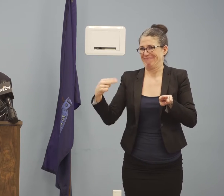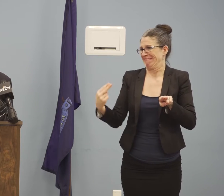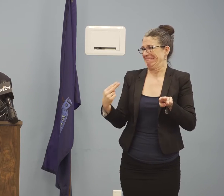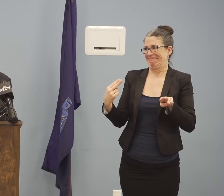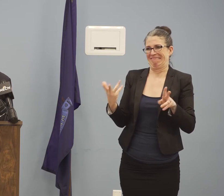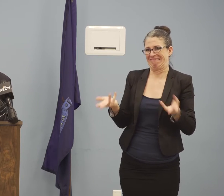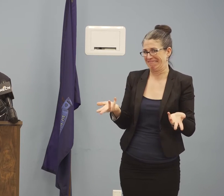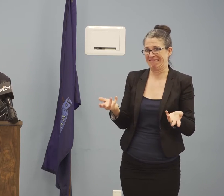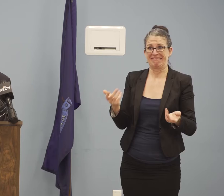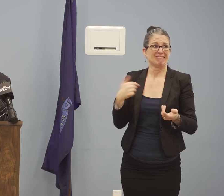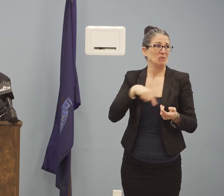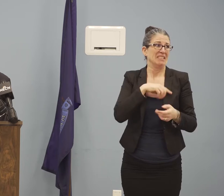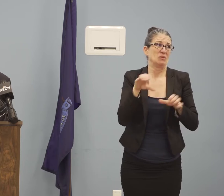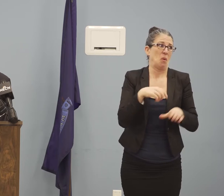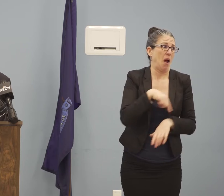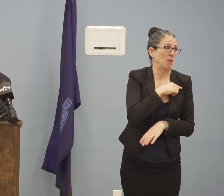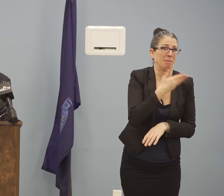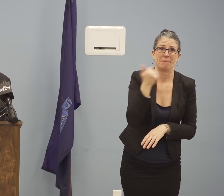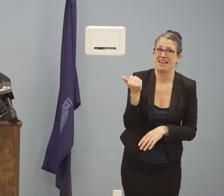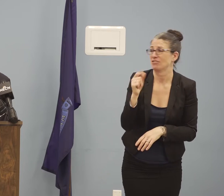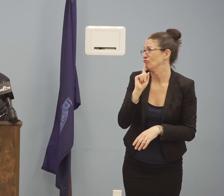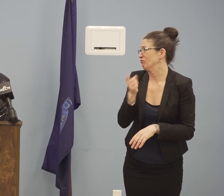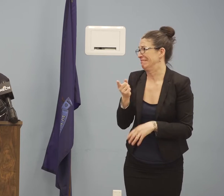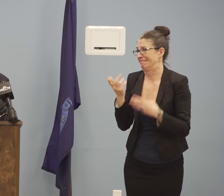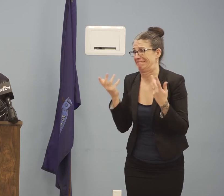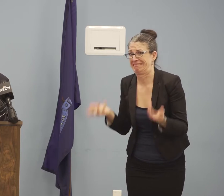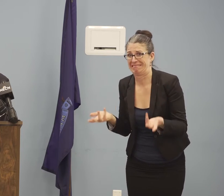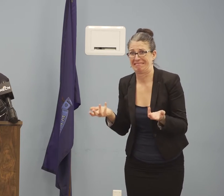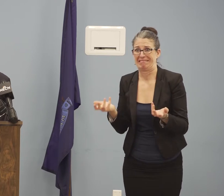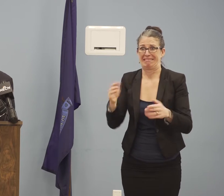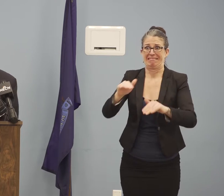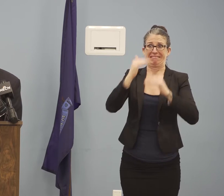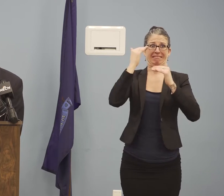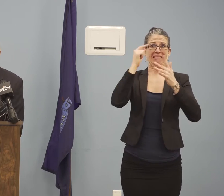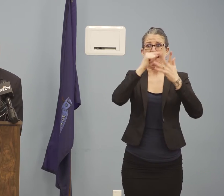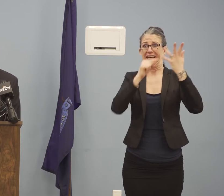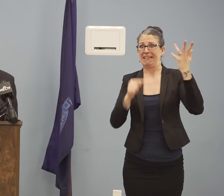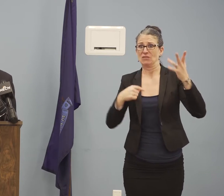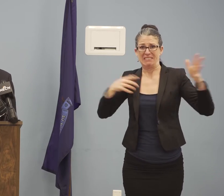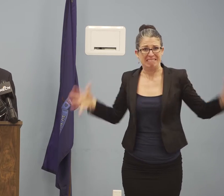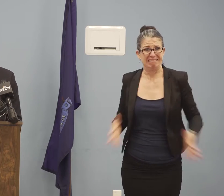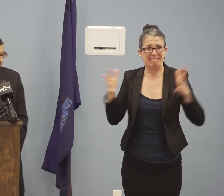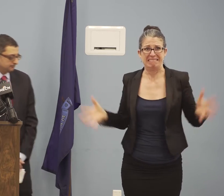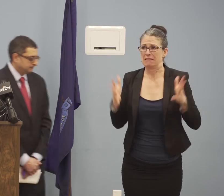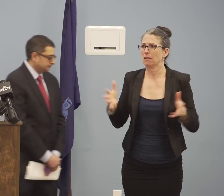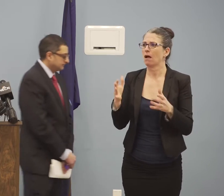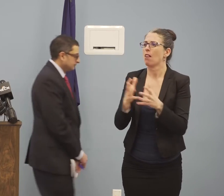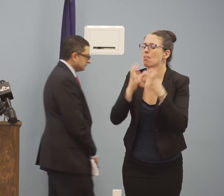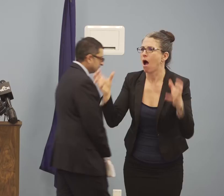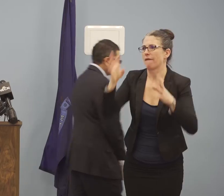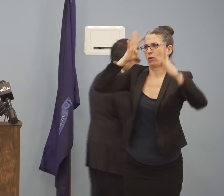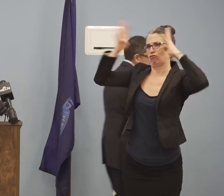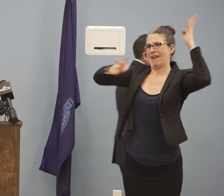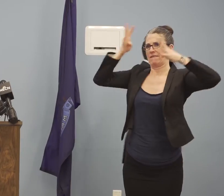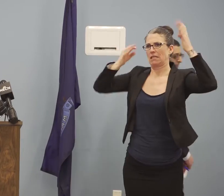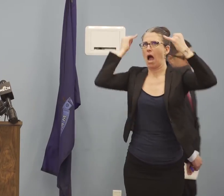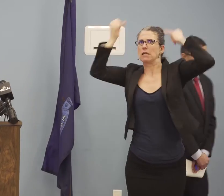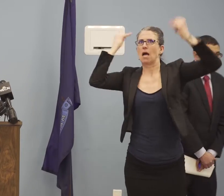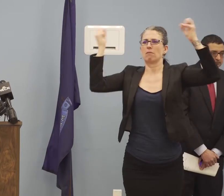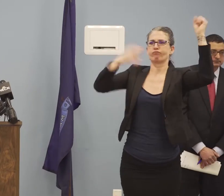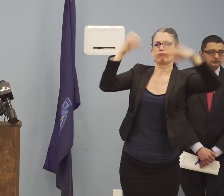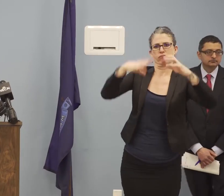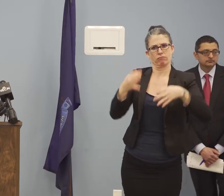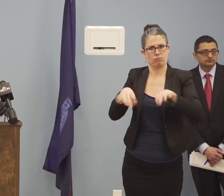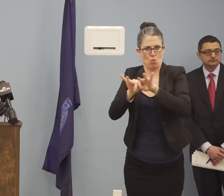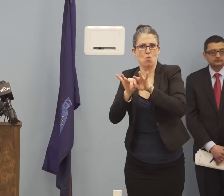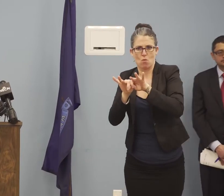And so we certainly encourage all innovative solutions and ideas. Governor, what about construction sites or places like that, Ironbrook's